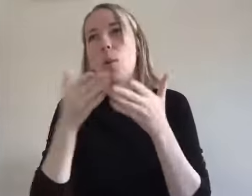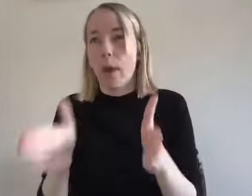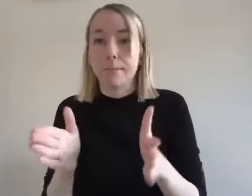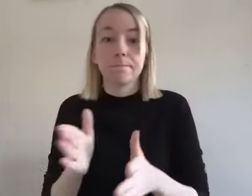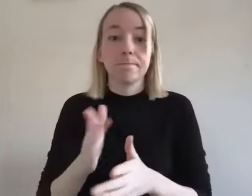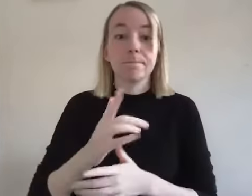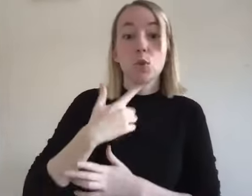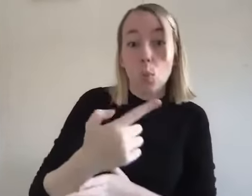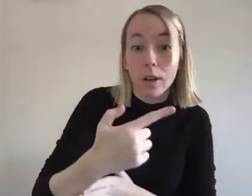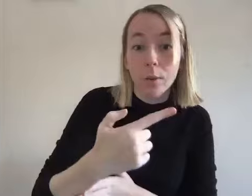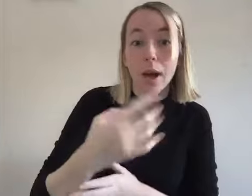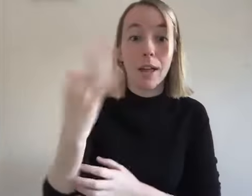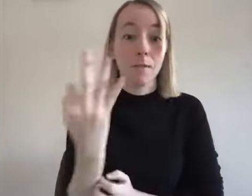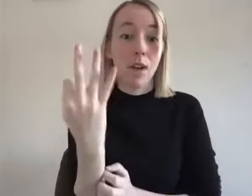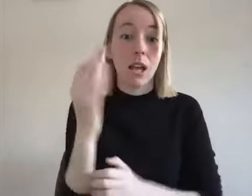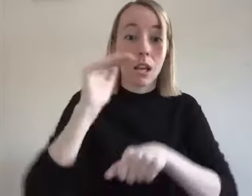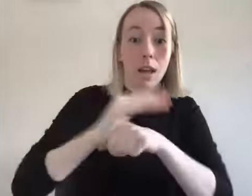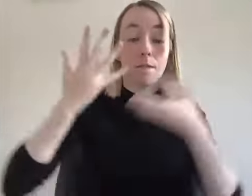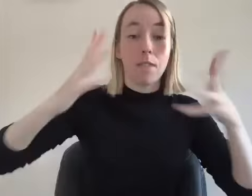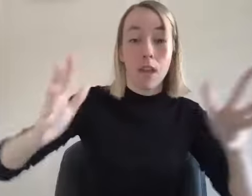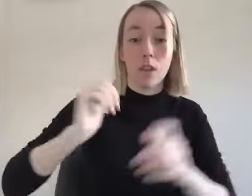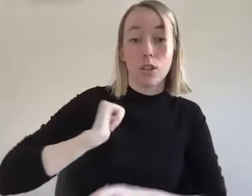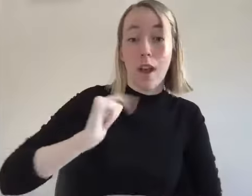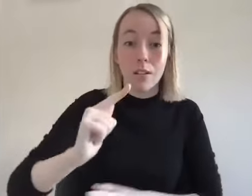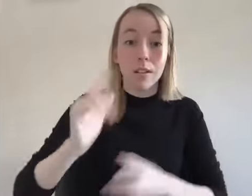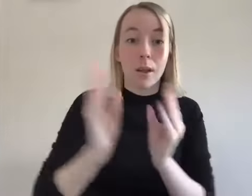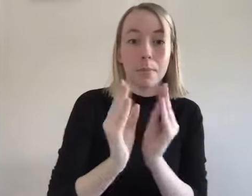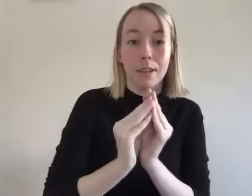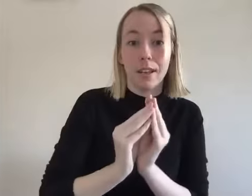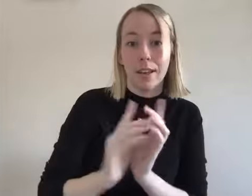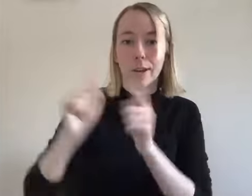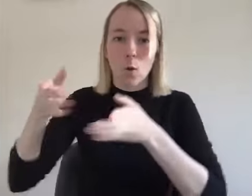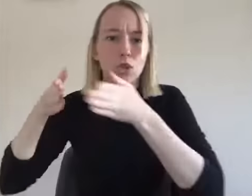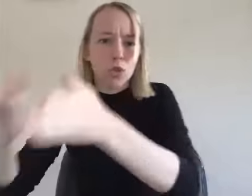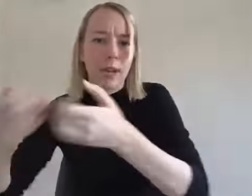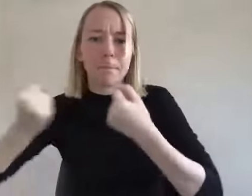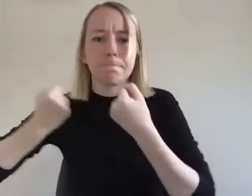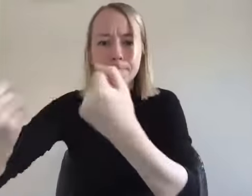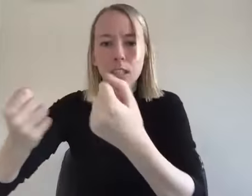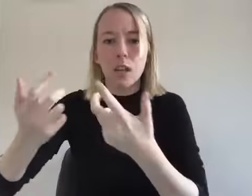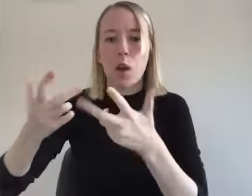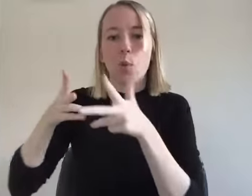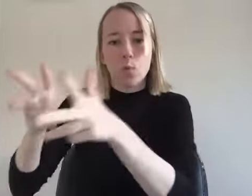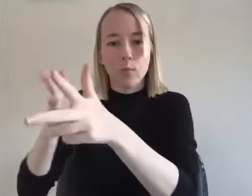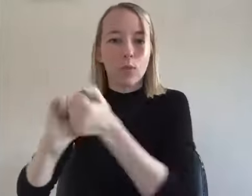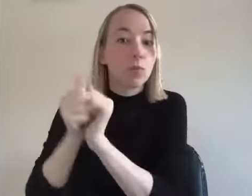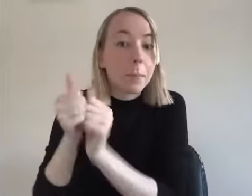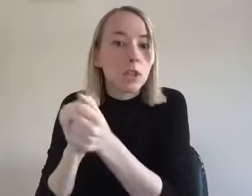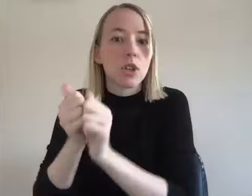at 22 or 21 you know after my friday night al-anon meeting uh i'd be in the streets street racing okay it'd be